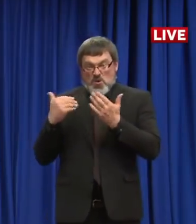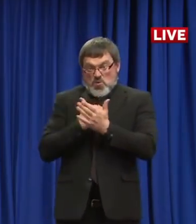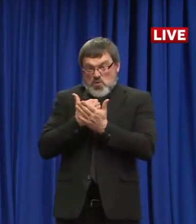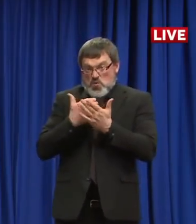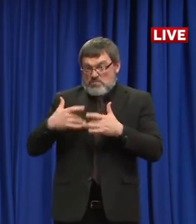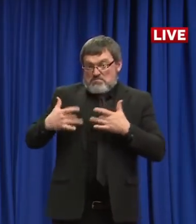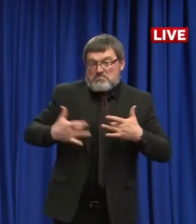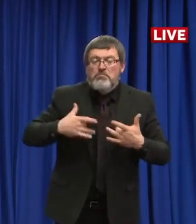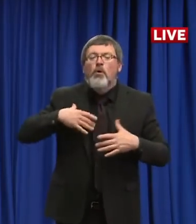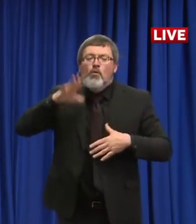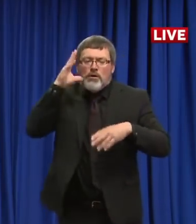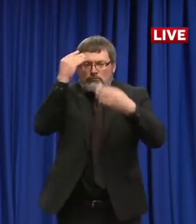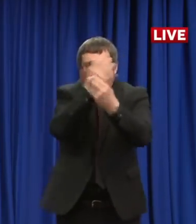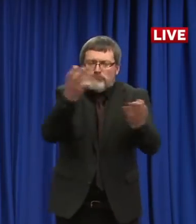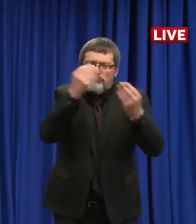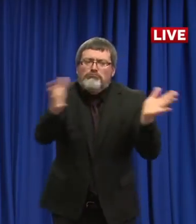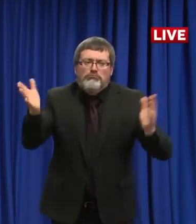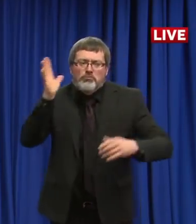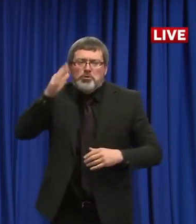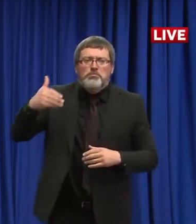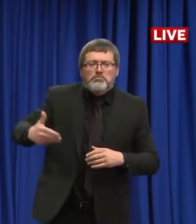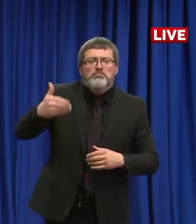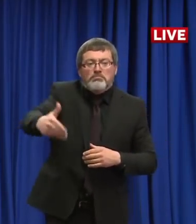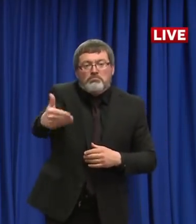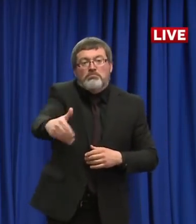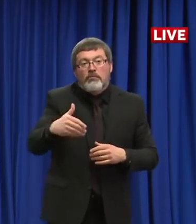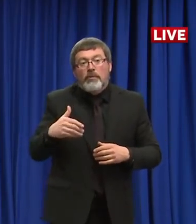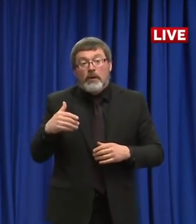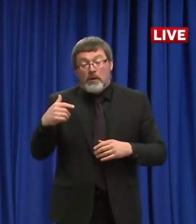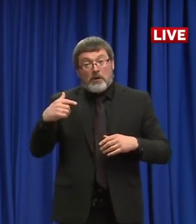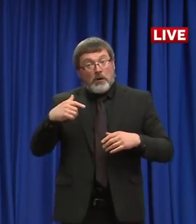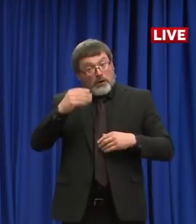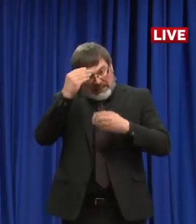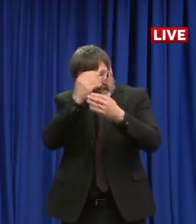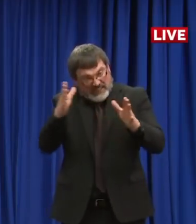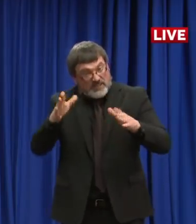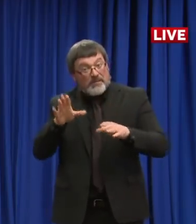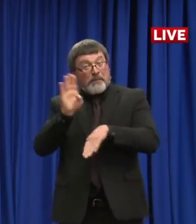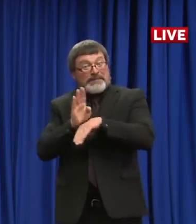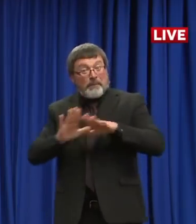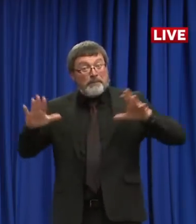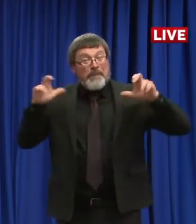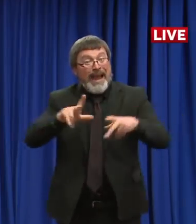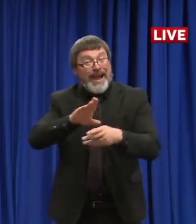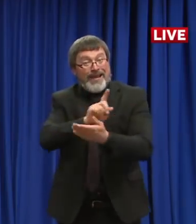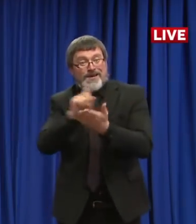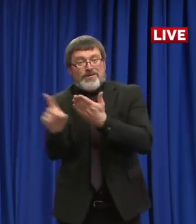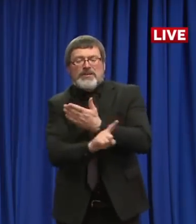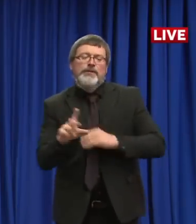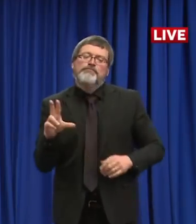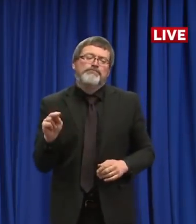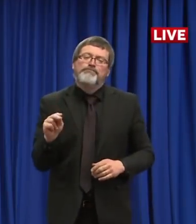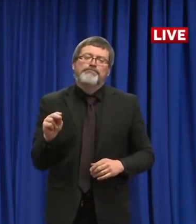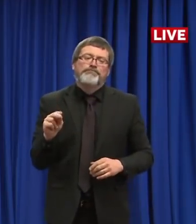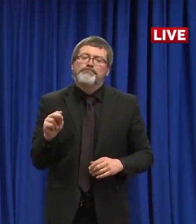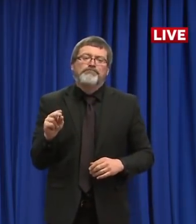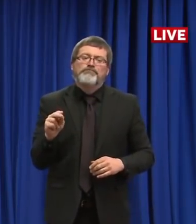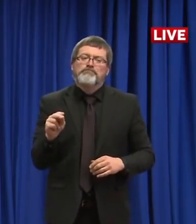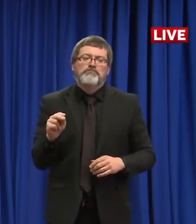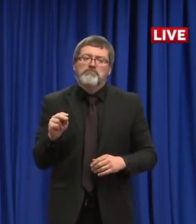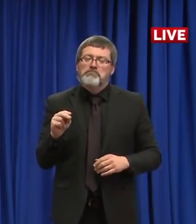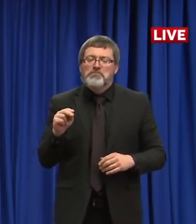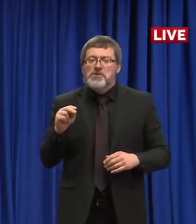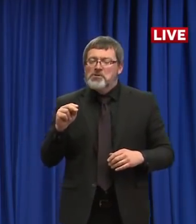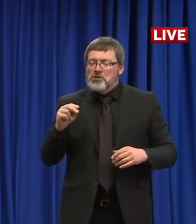not coming out of this in the next couple of weeks. We hope maybe this summer and in the next couple of months. But that's just the reality. You know, one thing my job, my